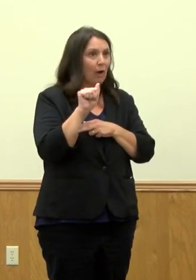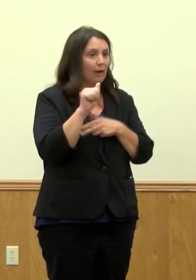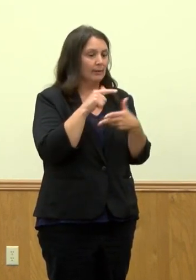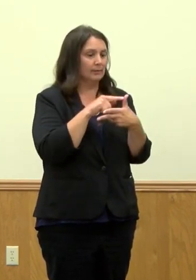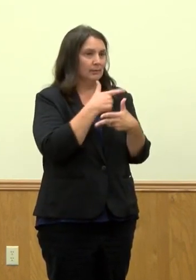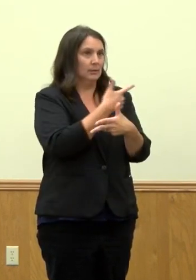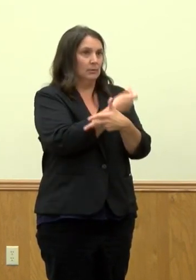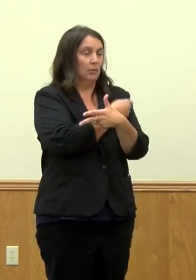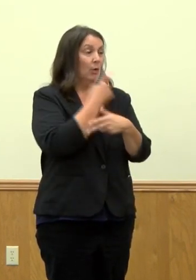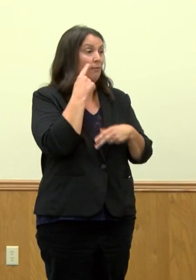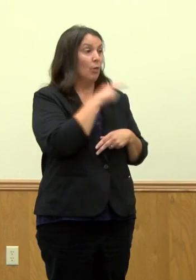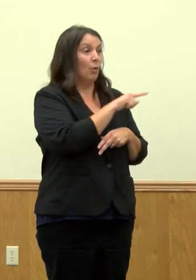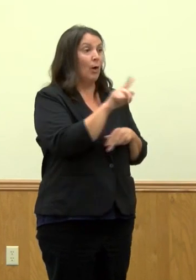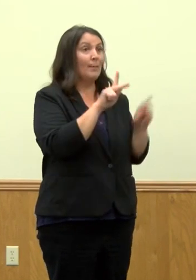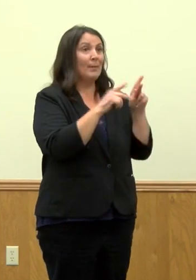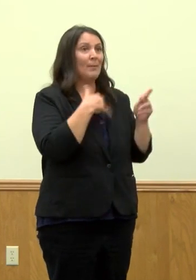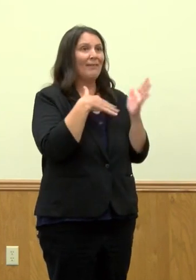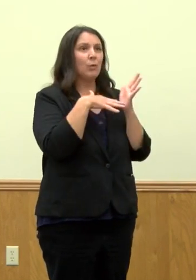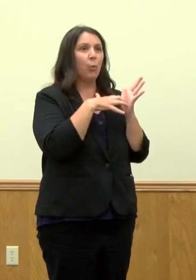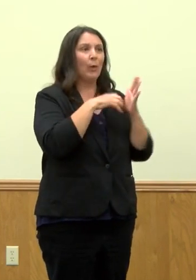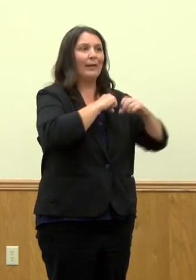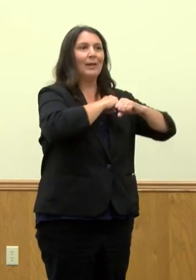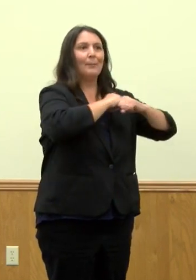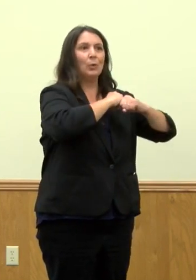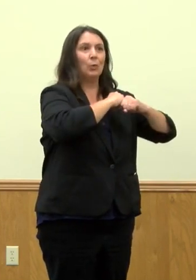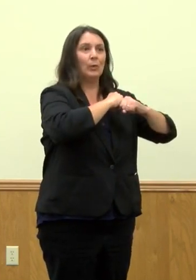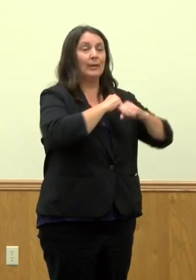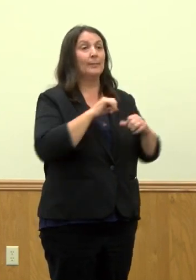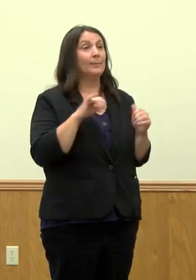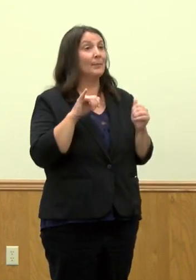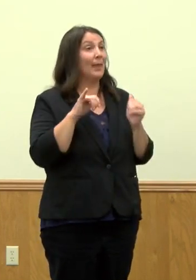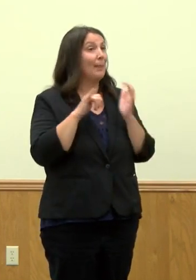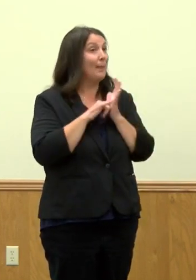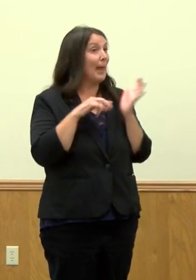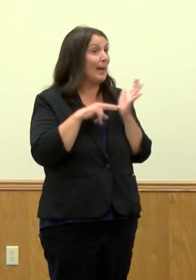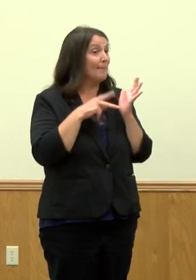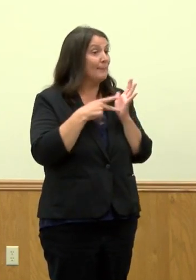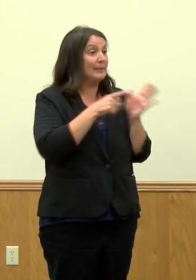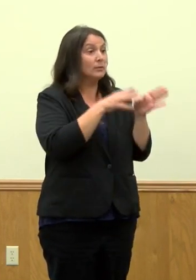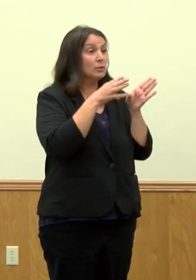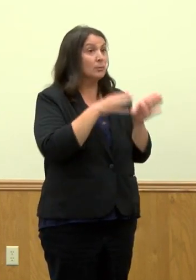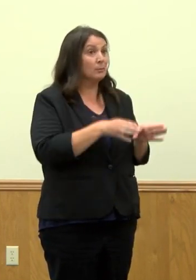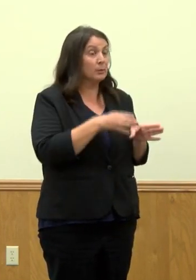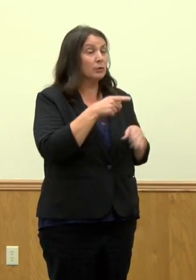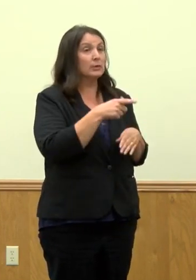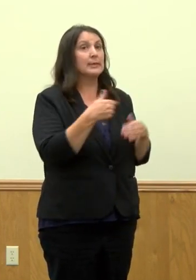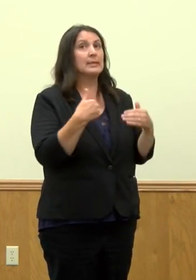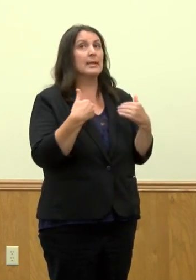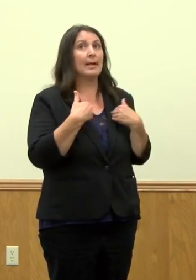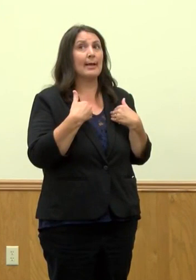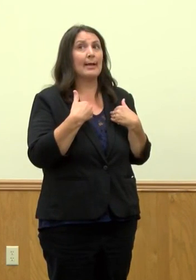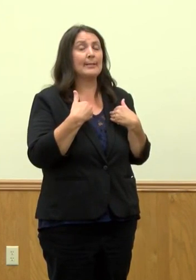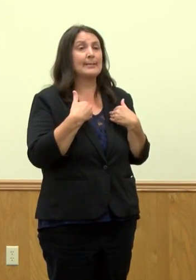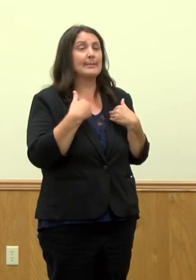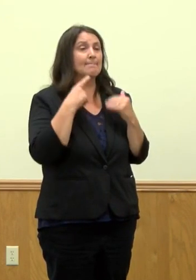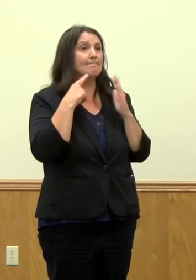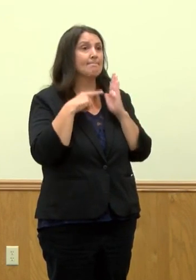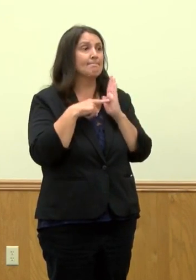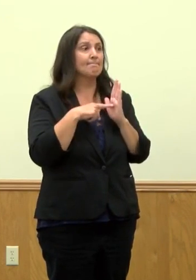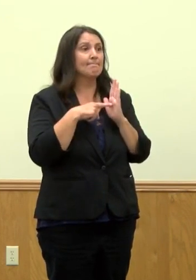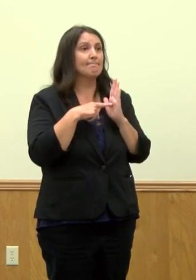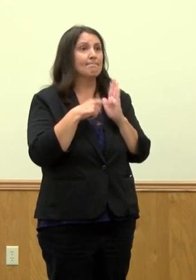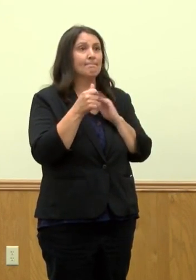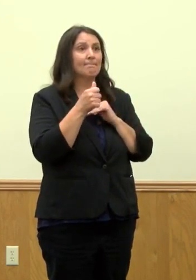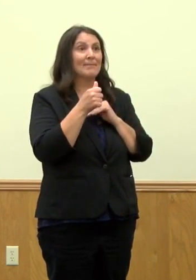for people who are immunocompromised. And immunocompromised means patients who either have, number one, any